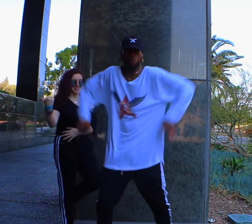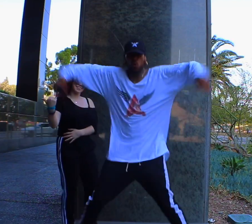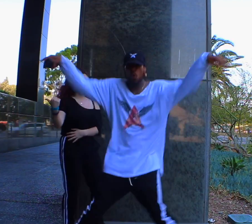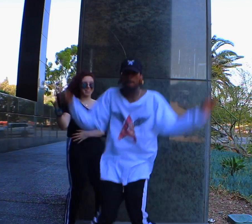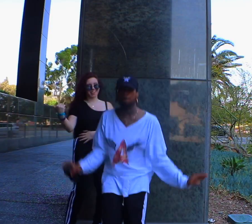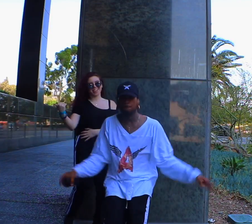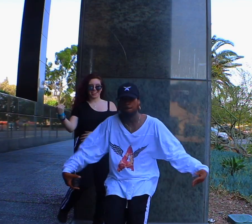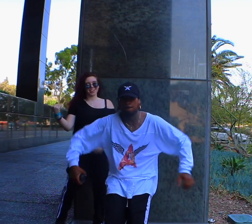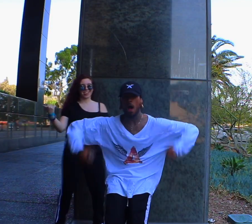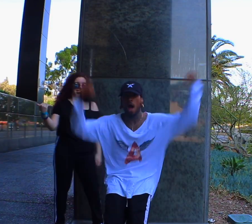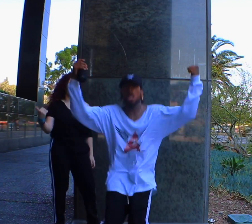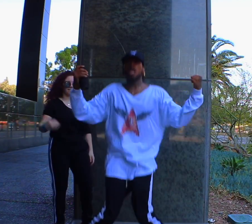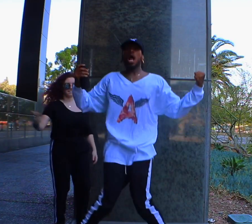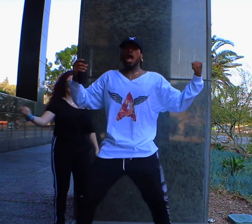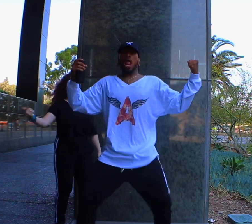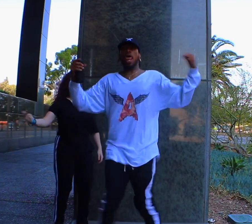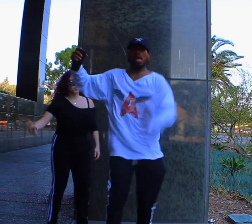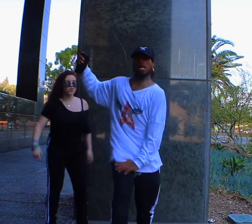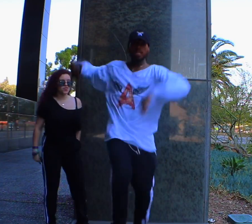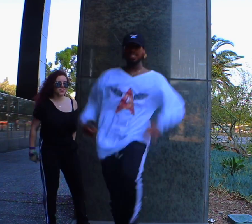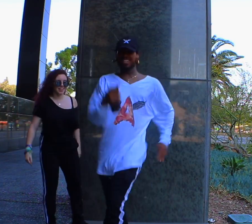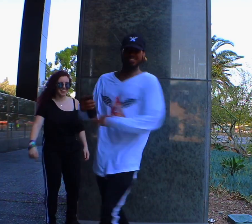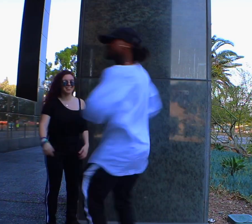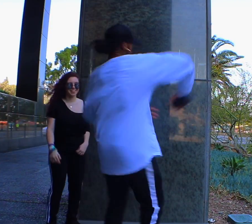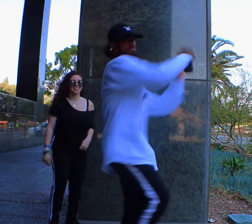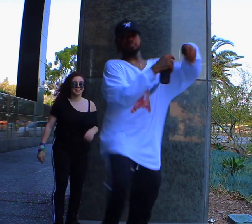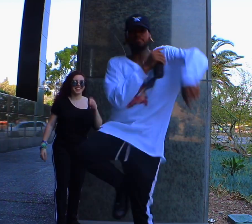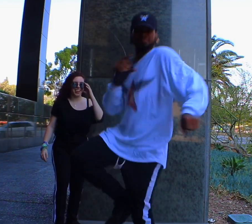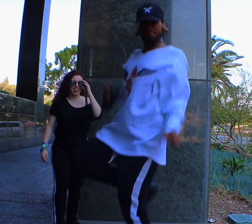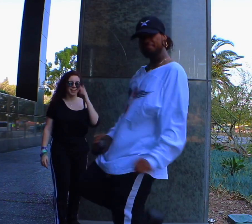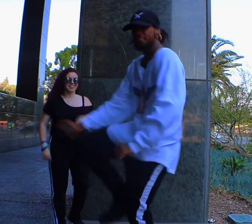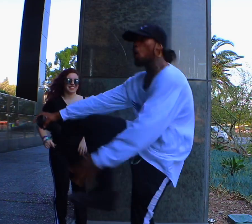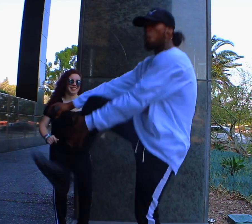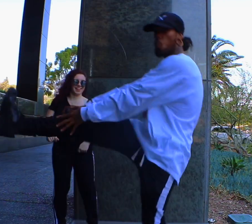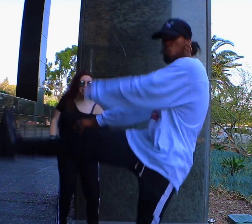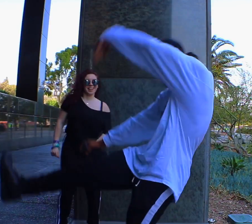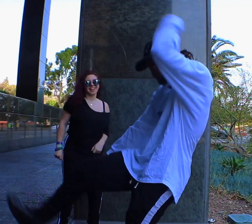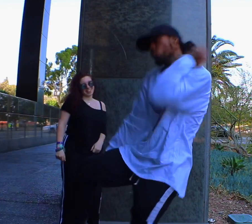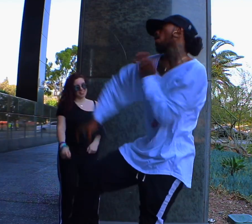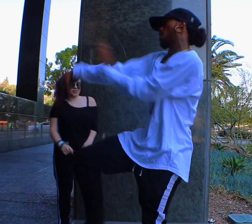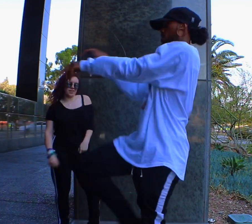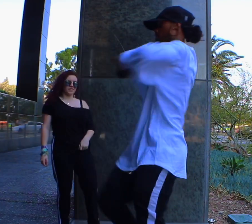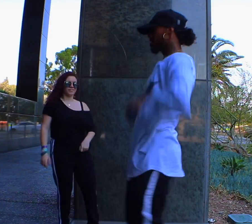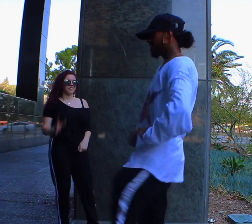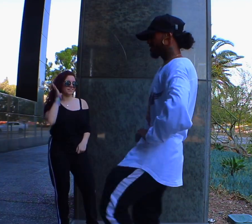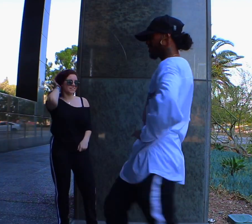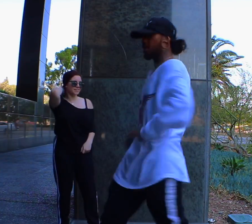ain't on the list, gotta do better than this, ayy Diamonds dancing to say yellow, banana split, ayy How y'all really take me to get rid of your wrist?